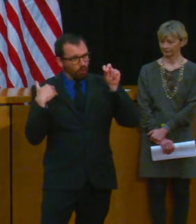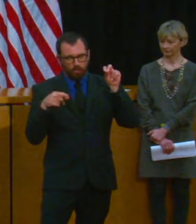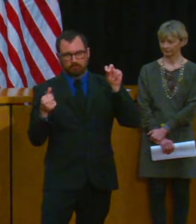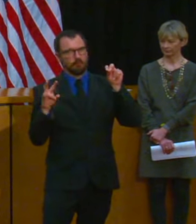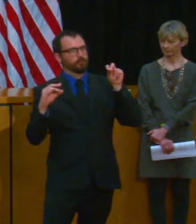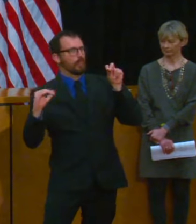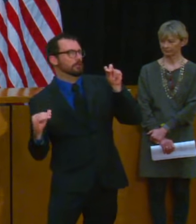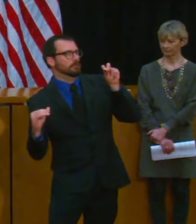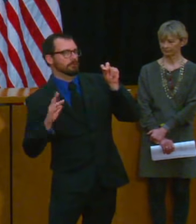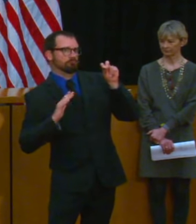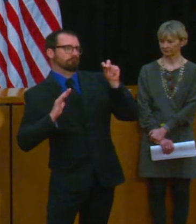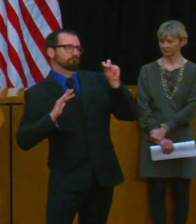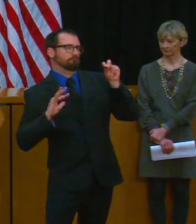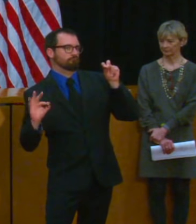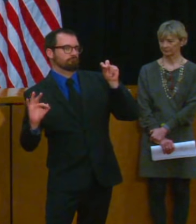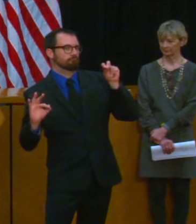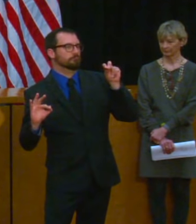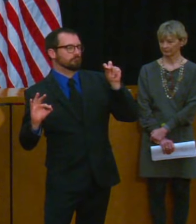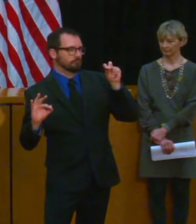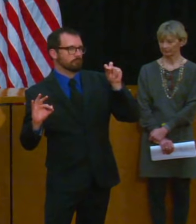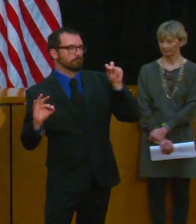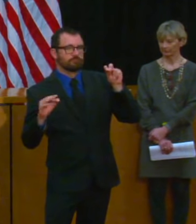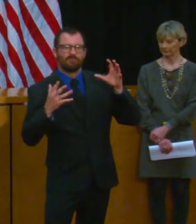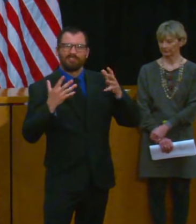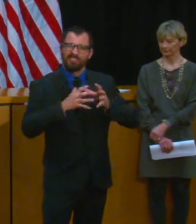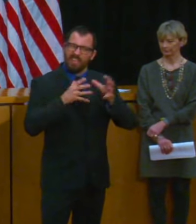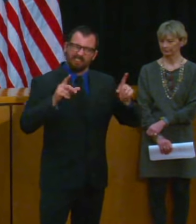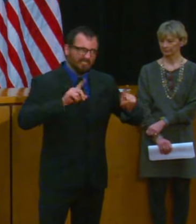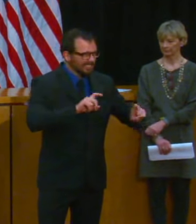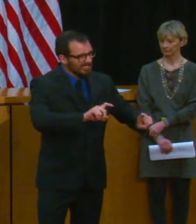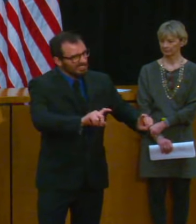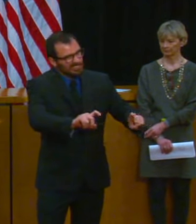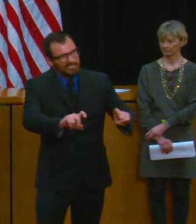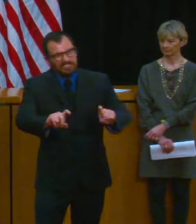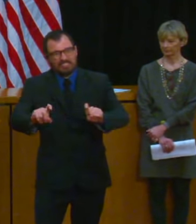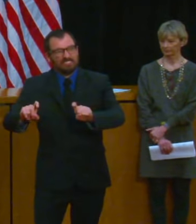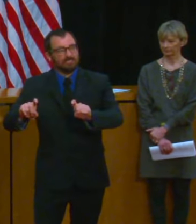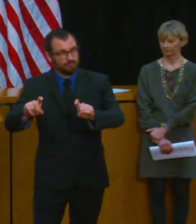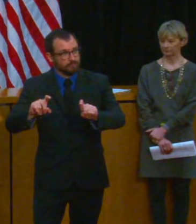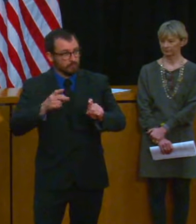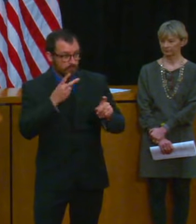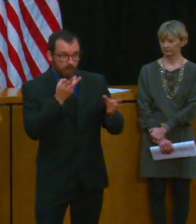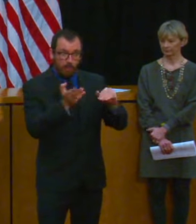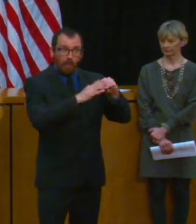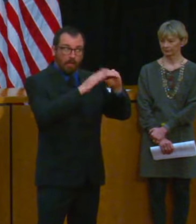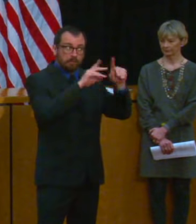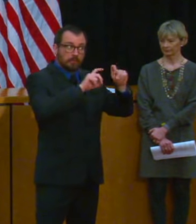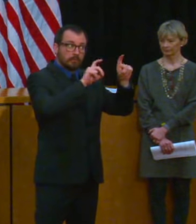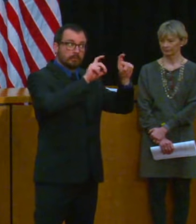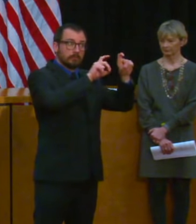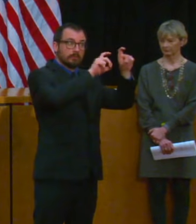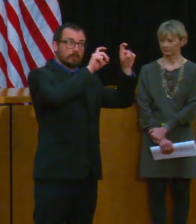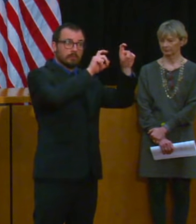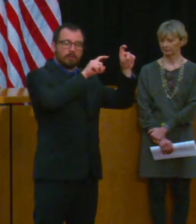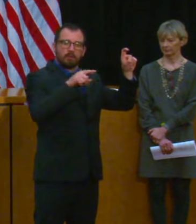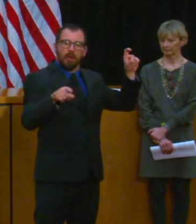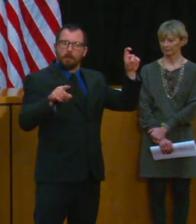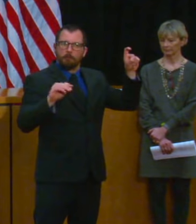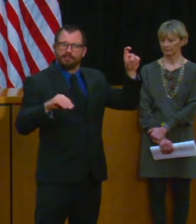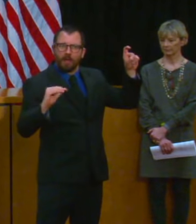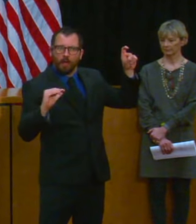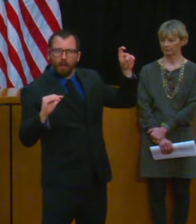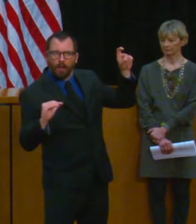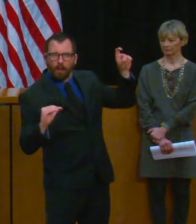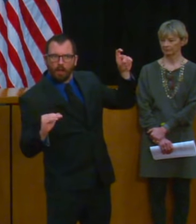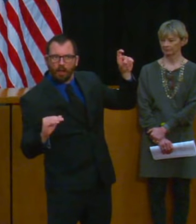few weeks ago and we've also tried to test in places where we were particularly concerned about the potential of community